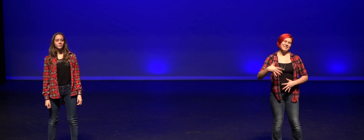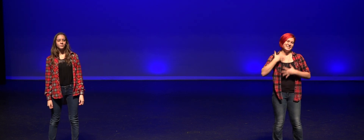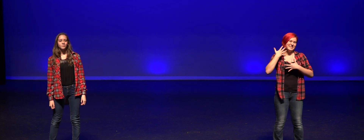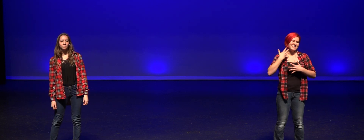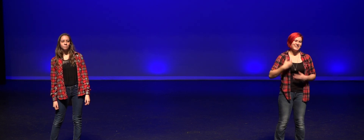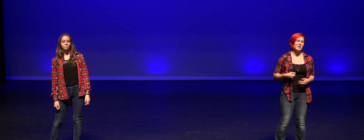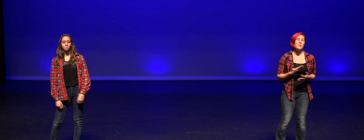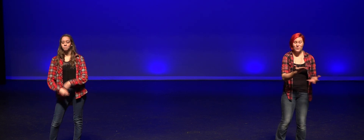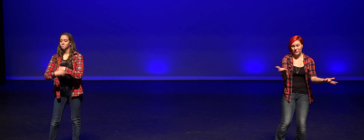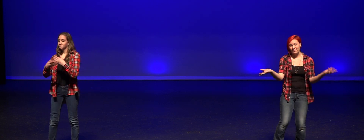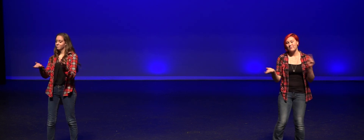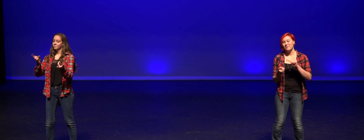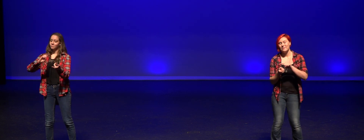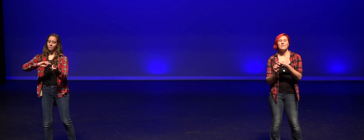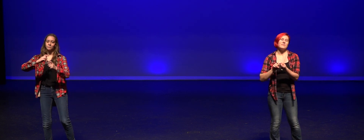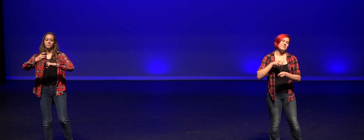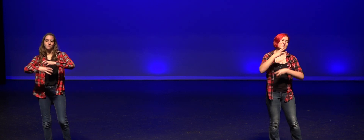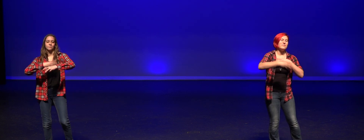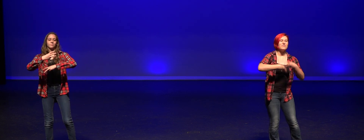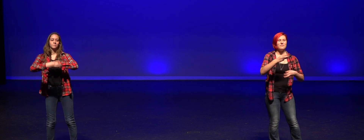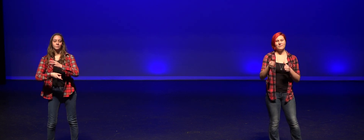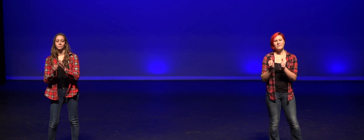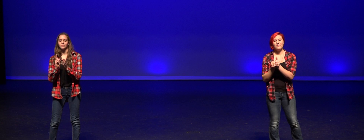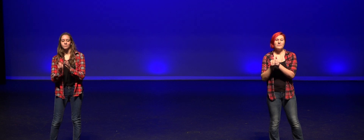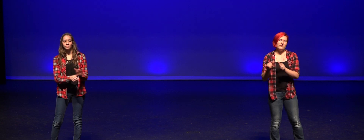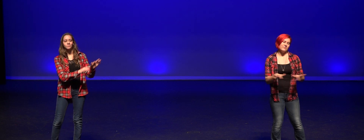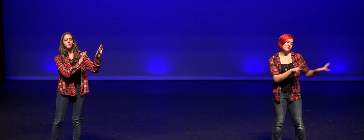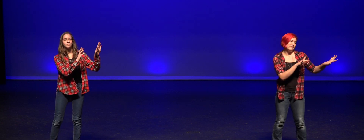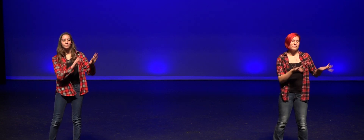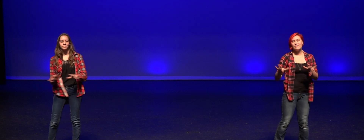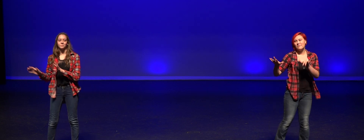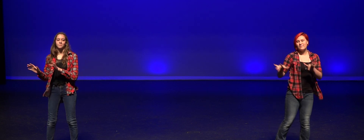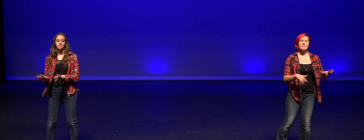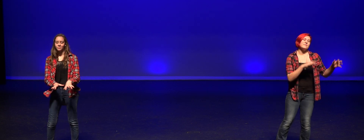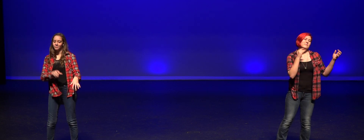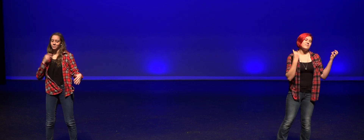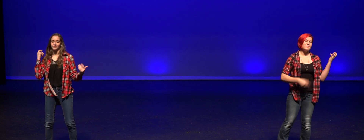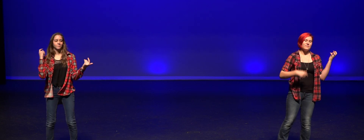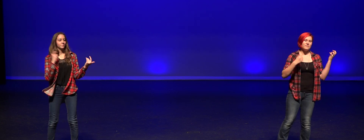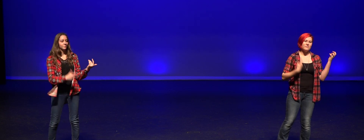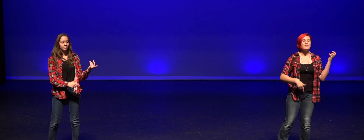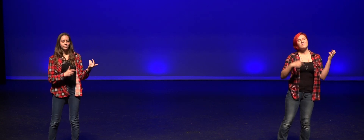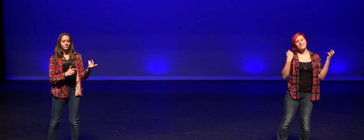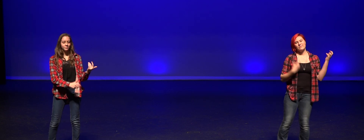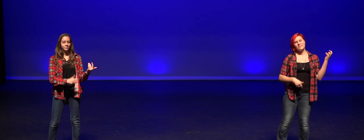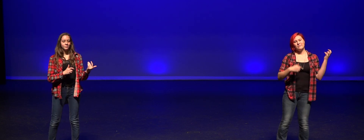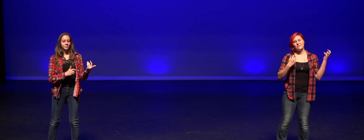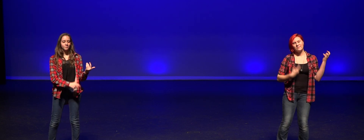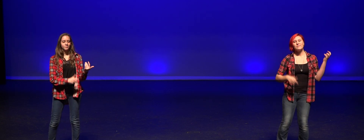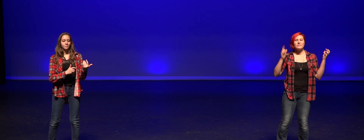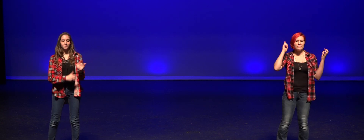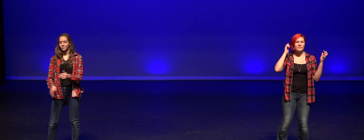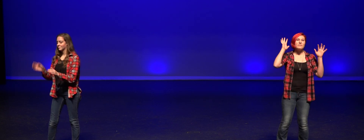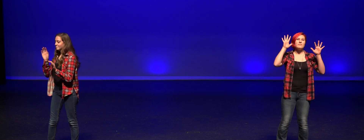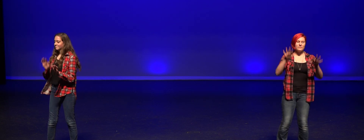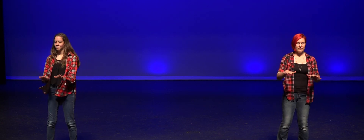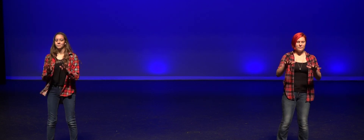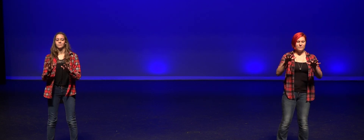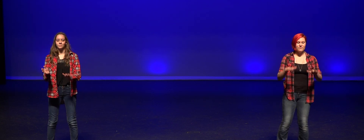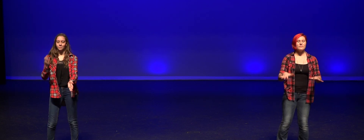We could change this whole world with a piano How to bass, some guitar, grab a